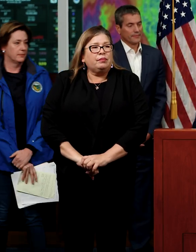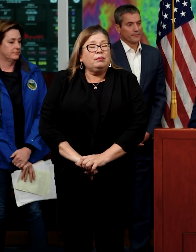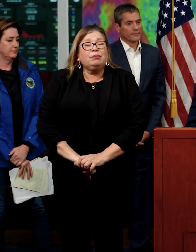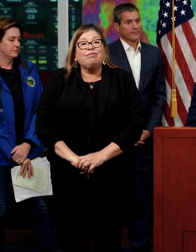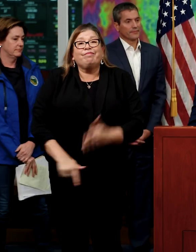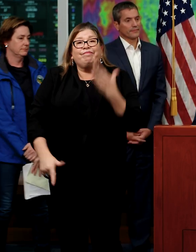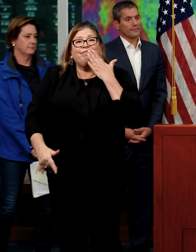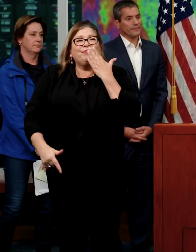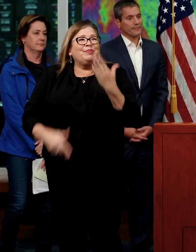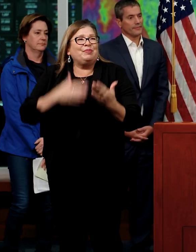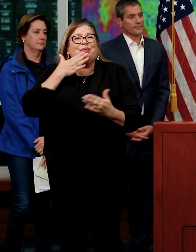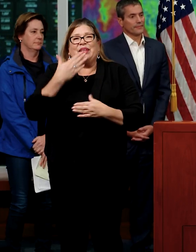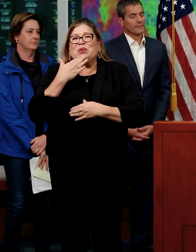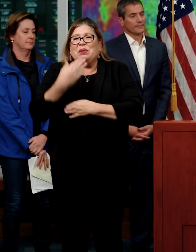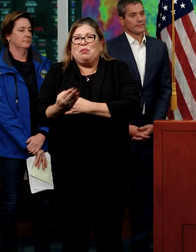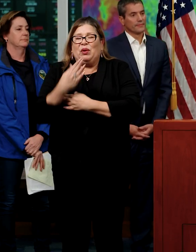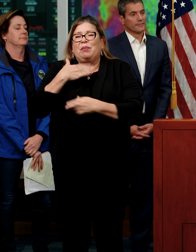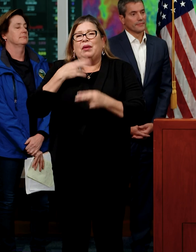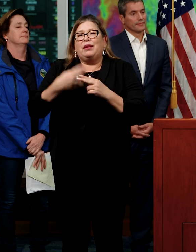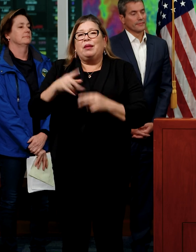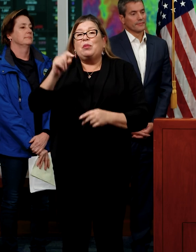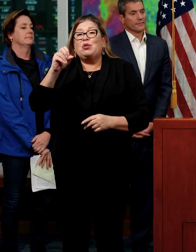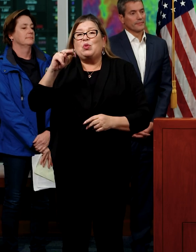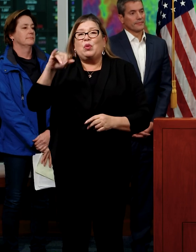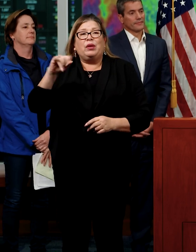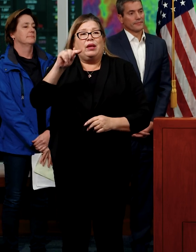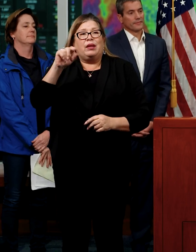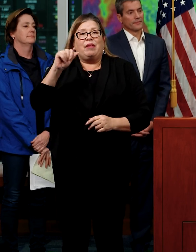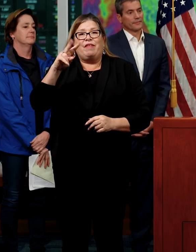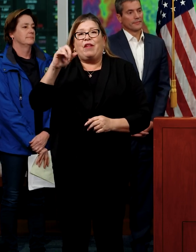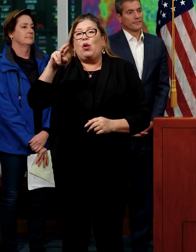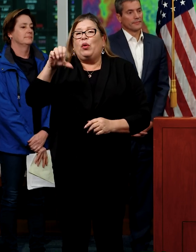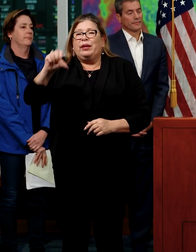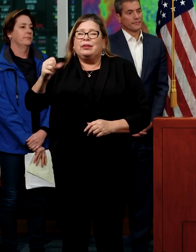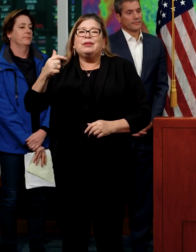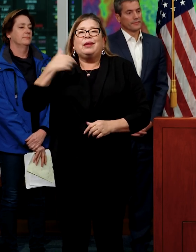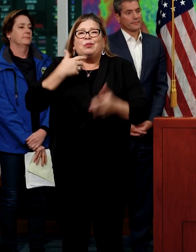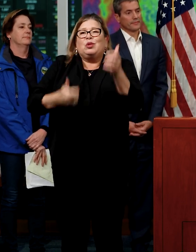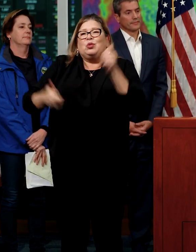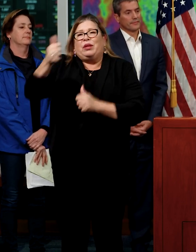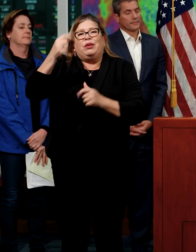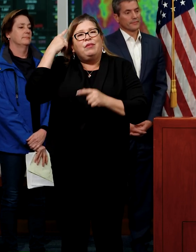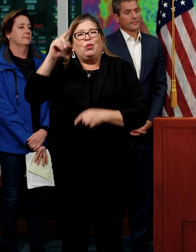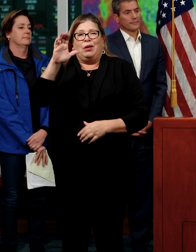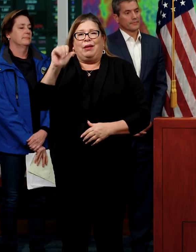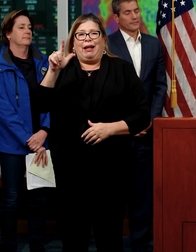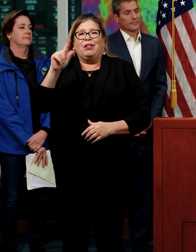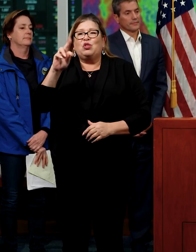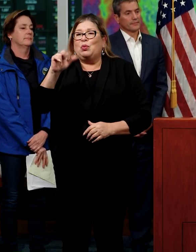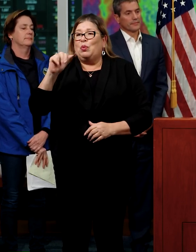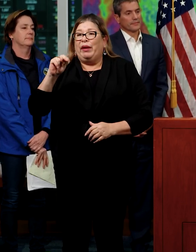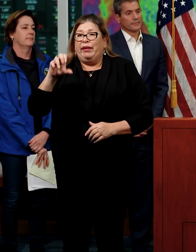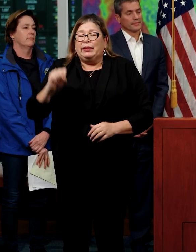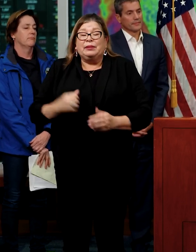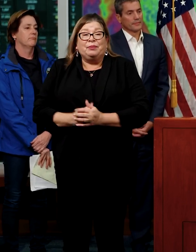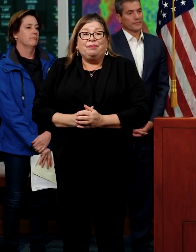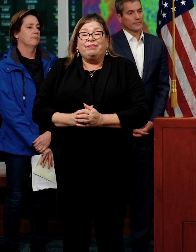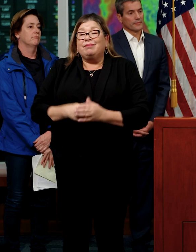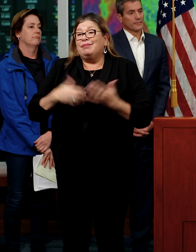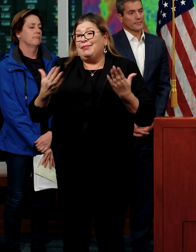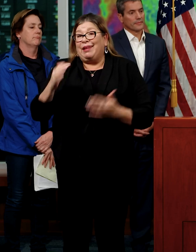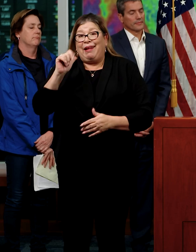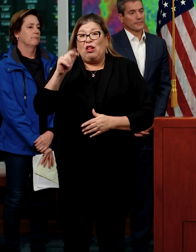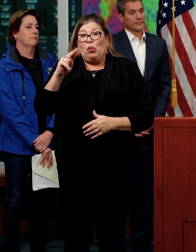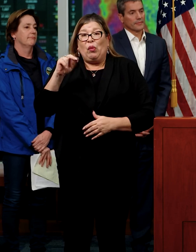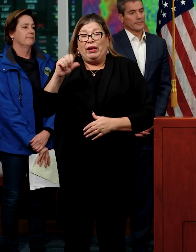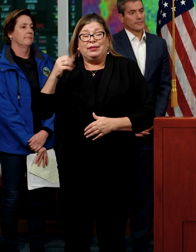Thank you. Good morning. I'm Tony Tavares. I'm the director for the California Department of Transportation. And at Caltrans, safety is our top priority